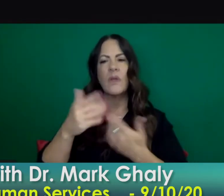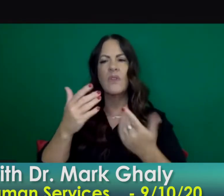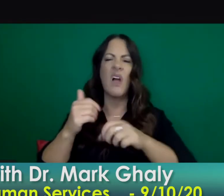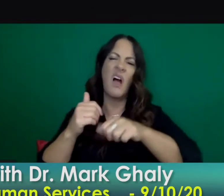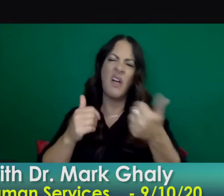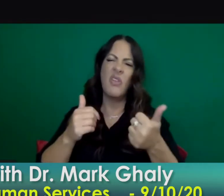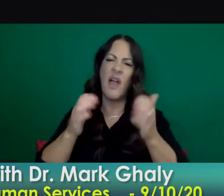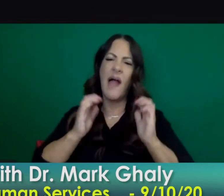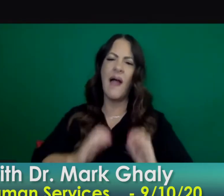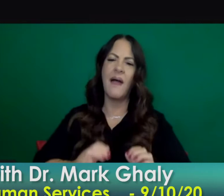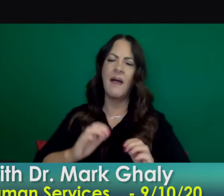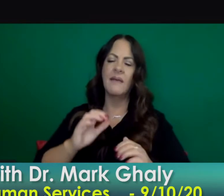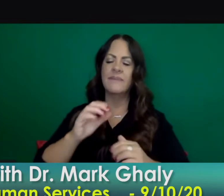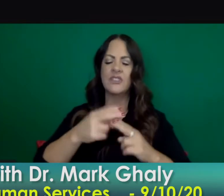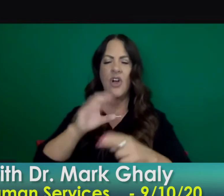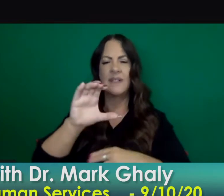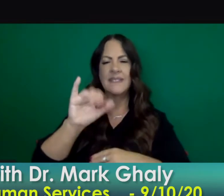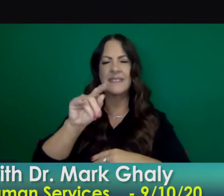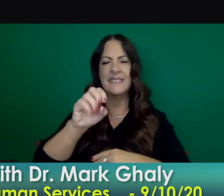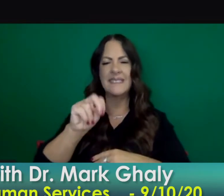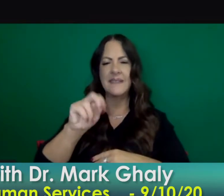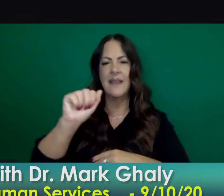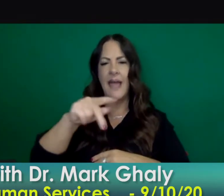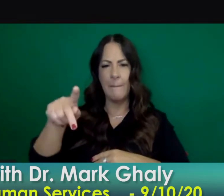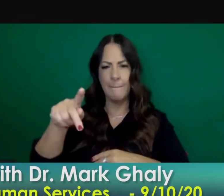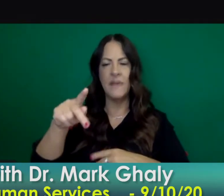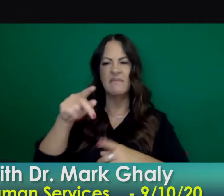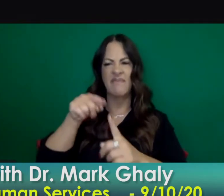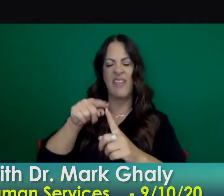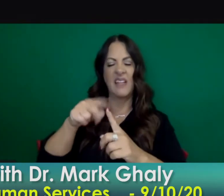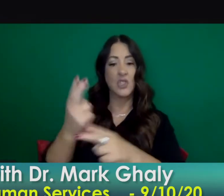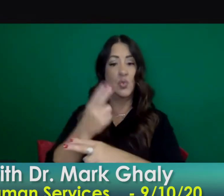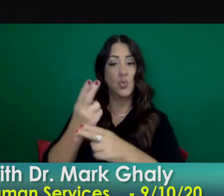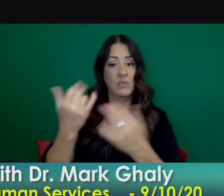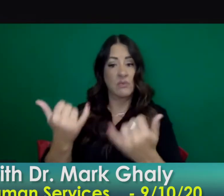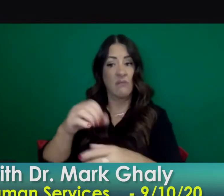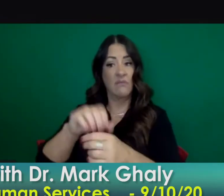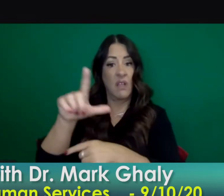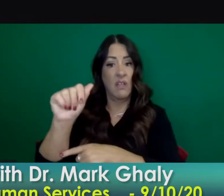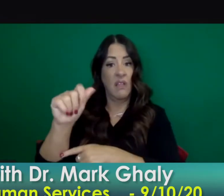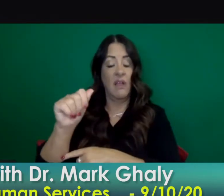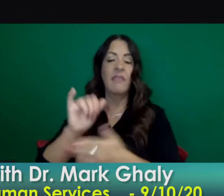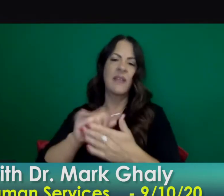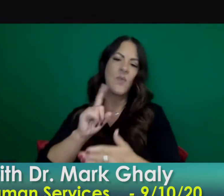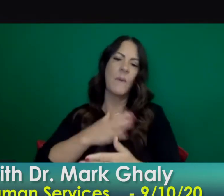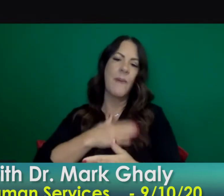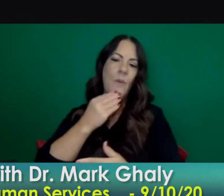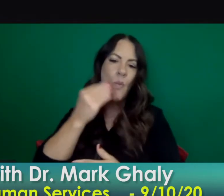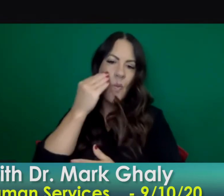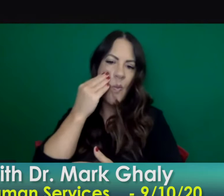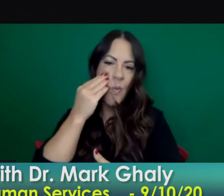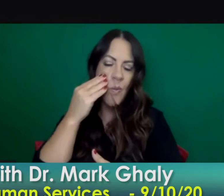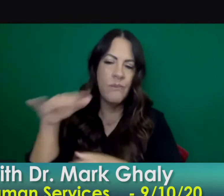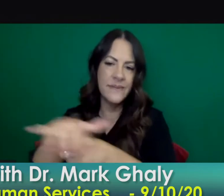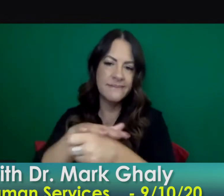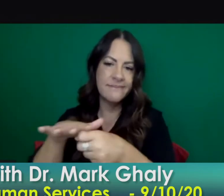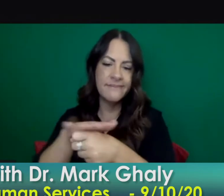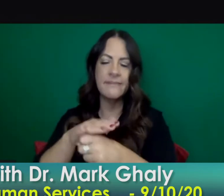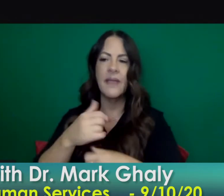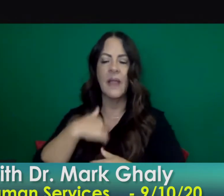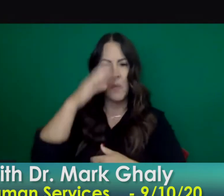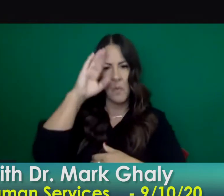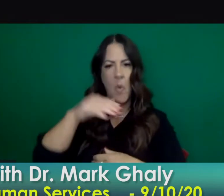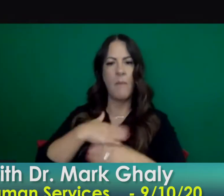is already widely used in uh in los angeles that's my home county so i know friends and others who